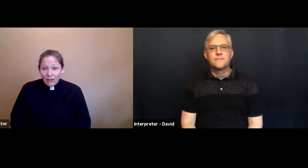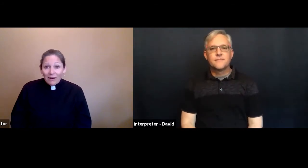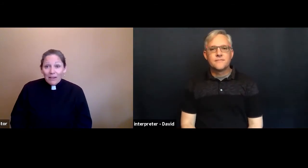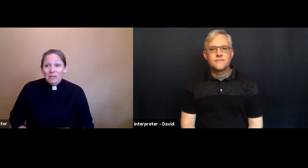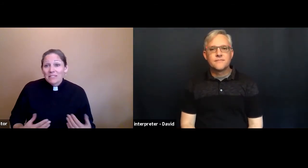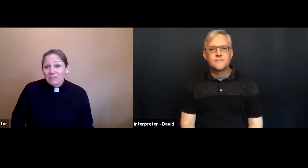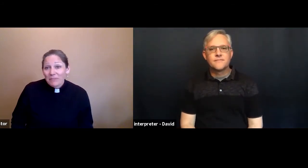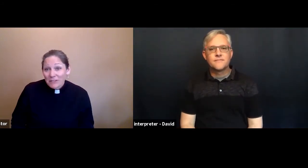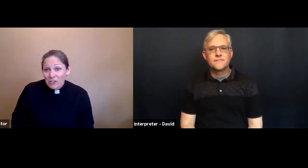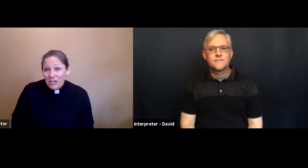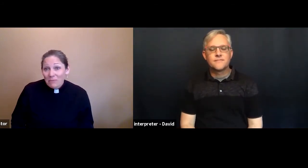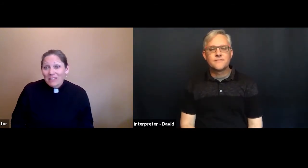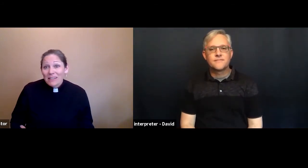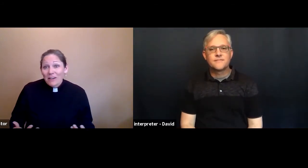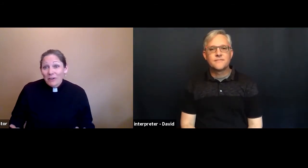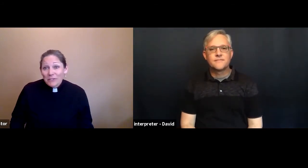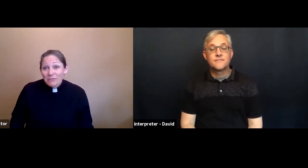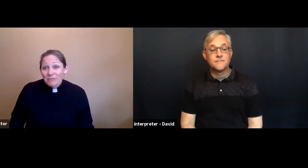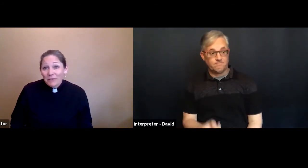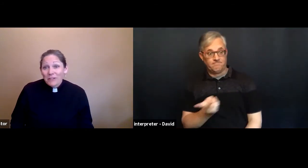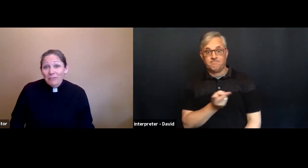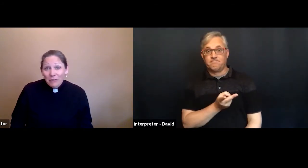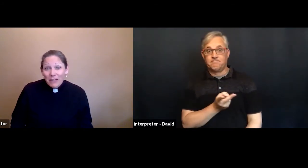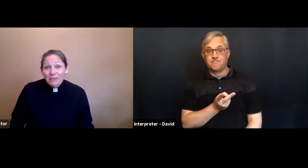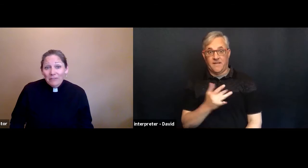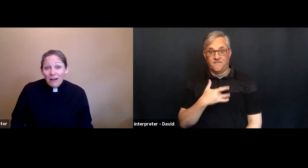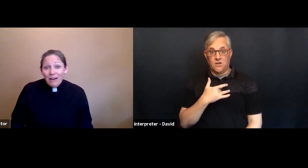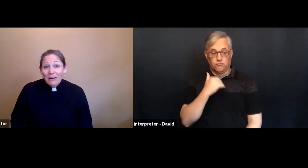And because they felt a shame, then they also felt afraid of God.